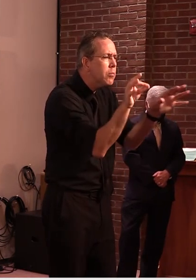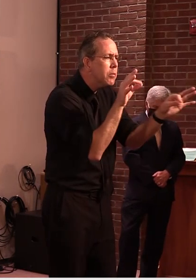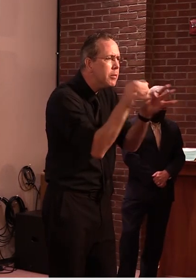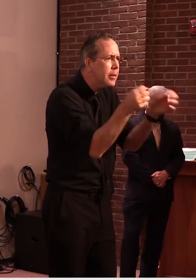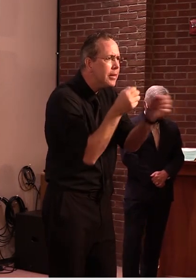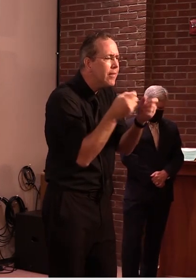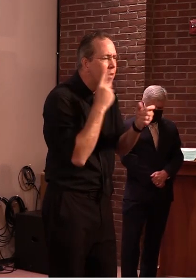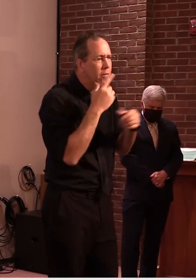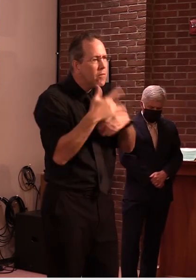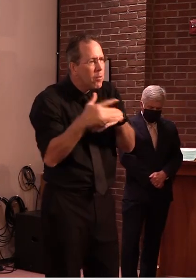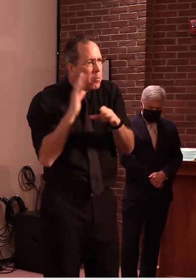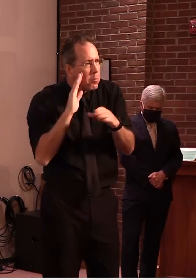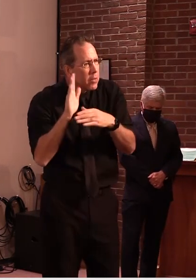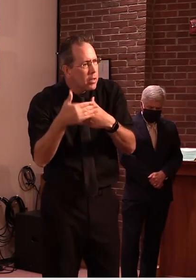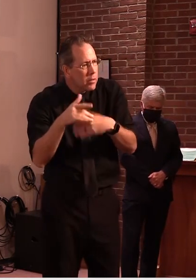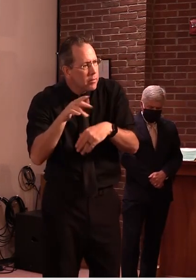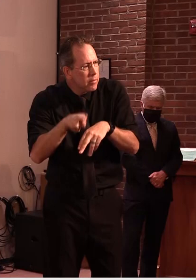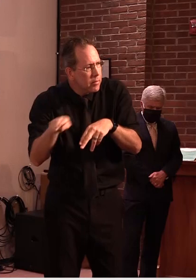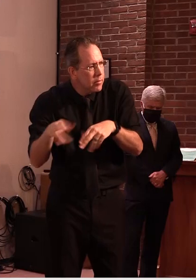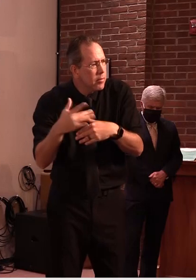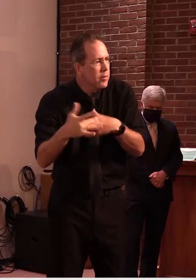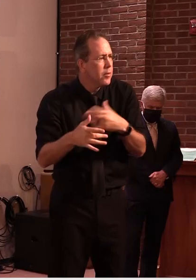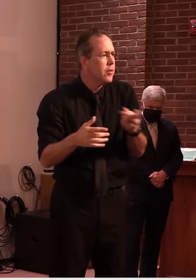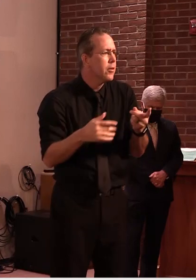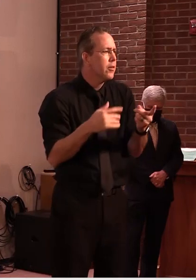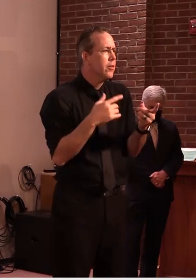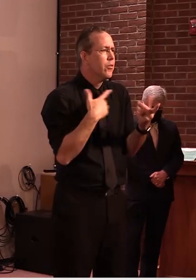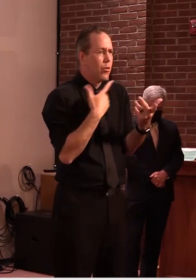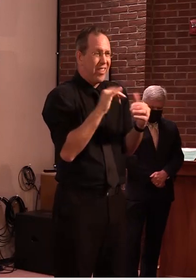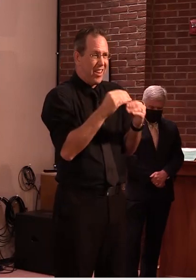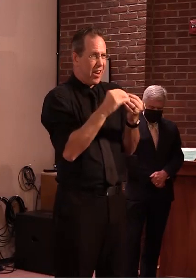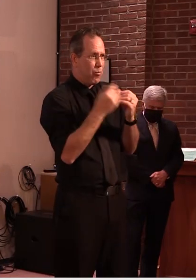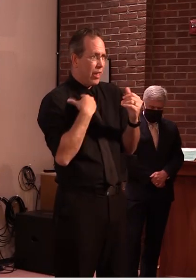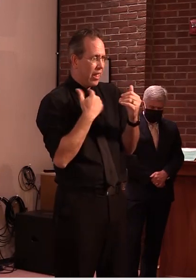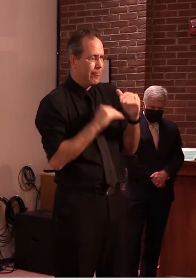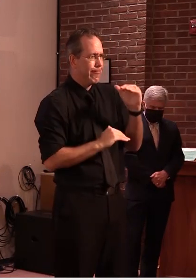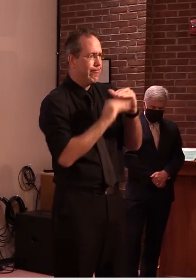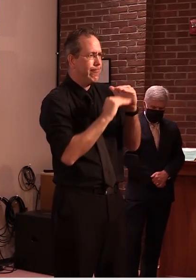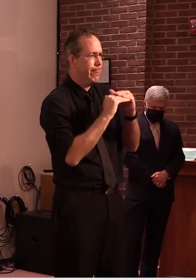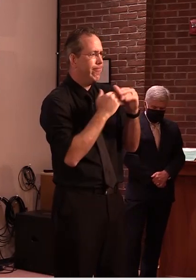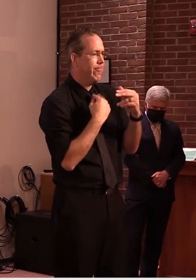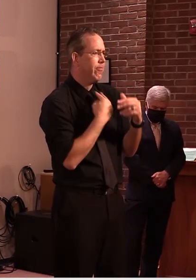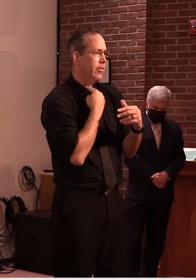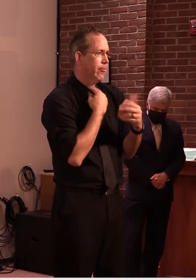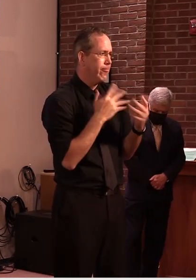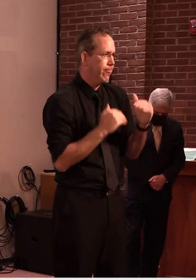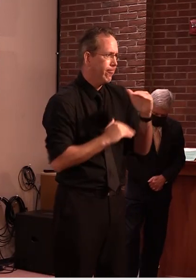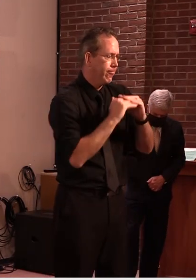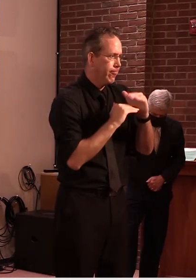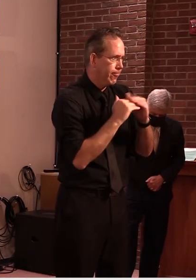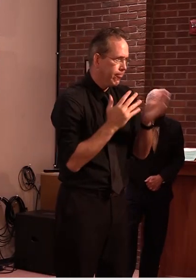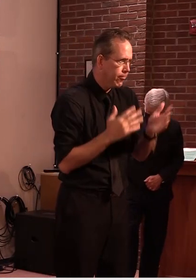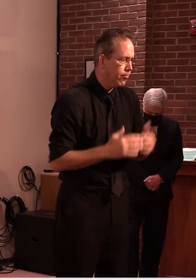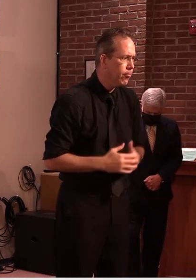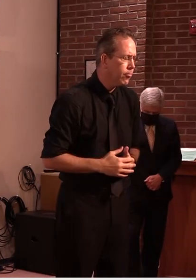and to the point that the secretary made um the criminal justice system has been flat for months um we've been